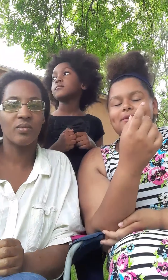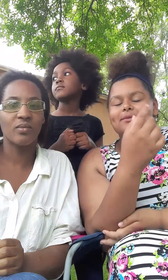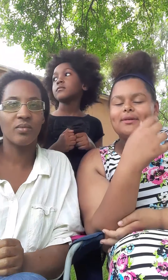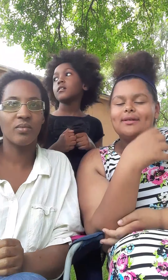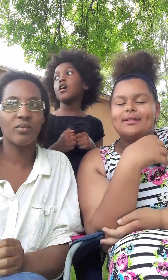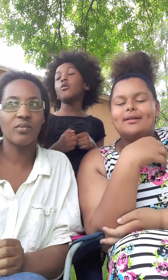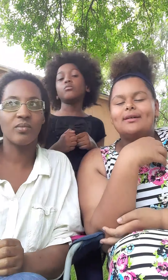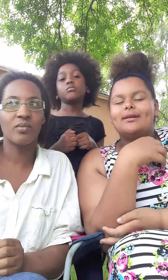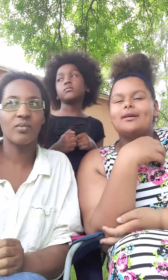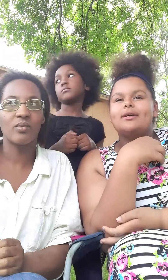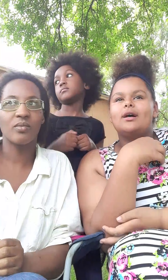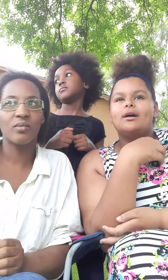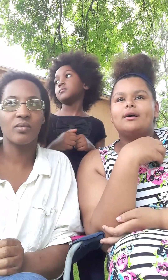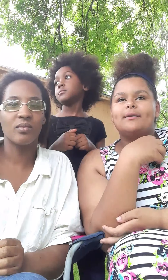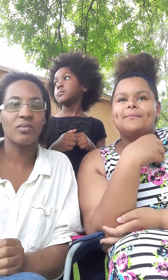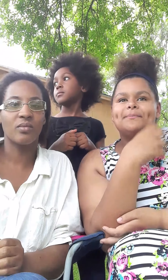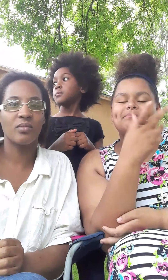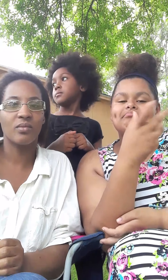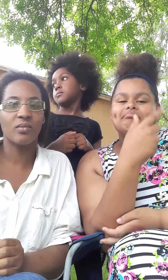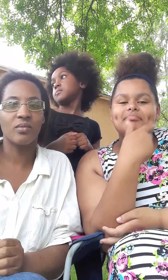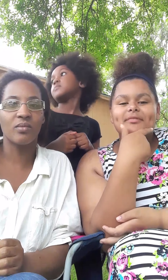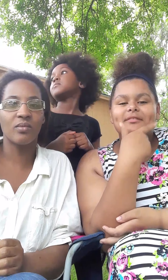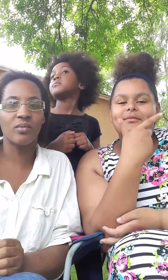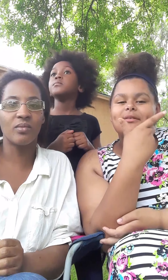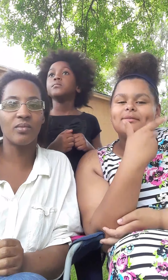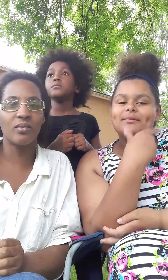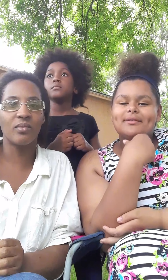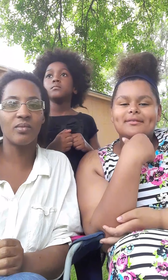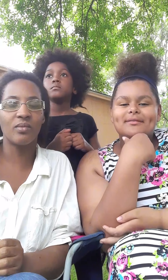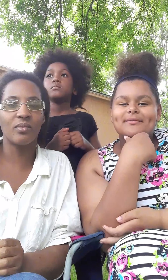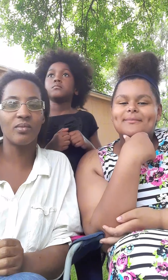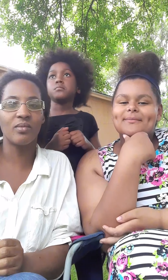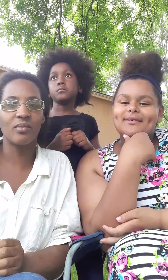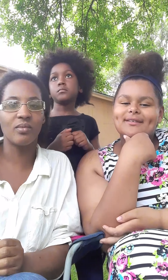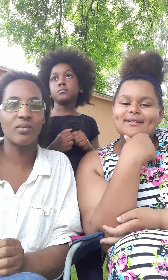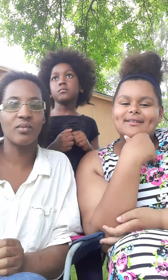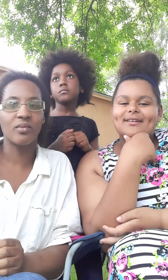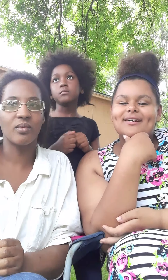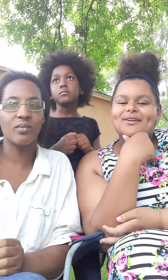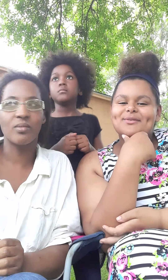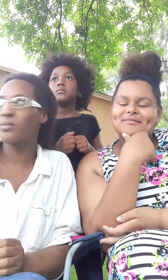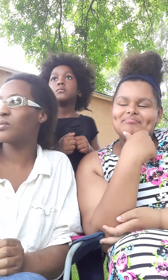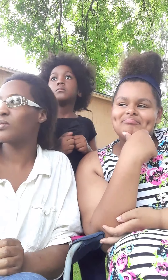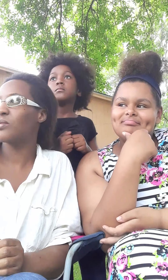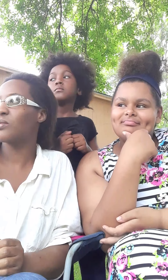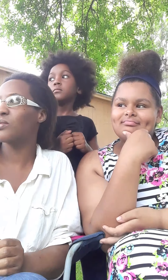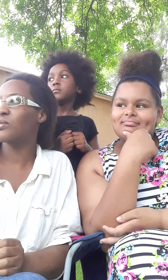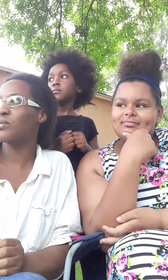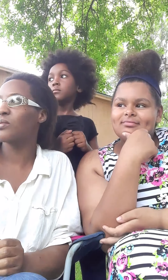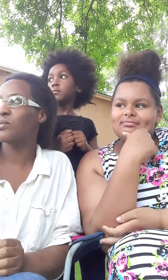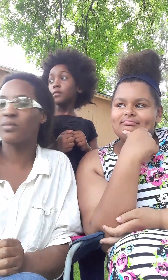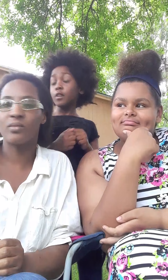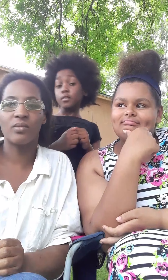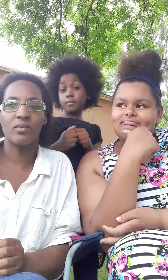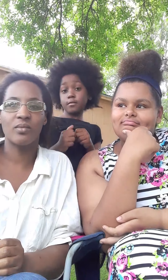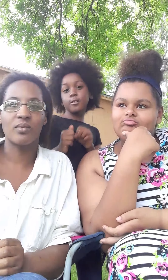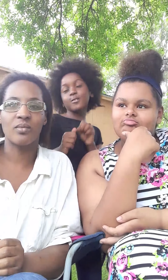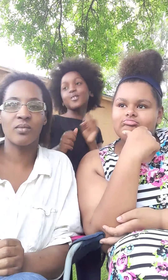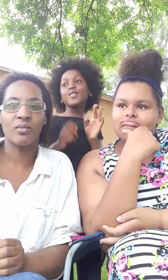ride out Even if we only go to my house Nobody wanna see us together